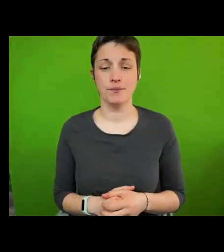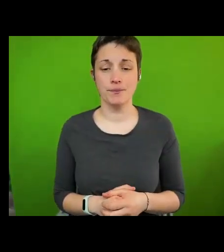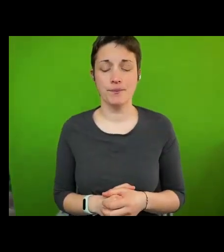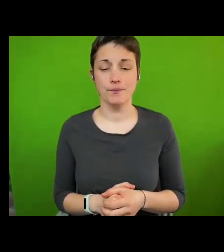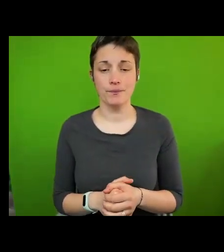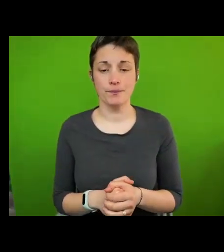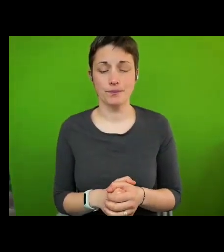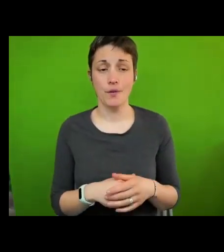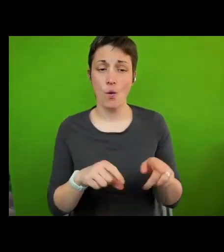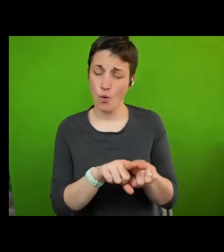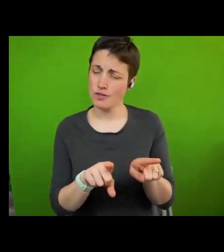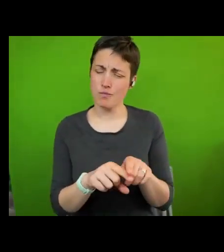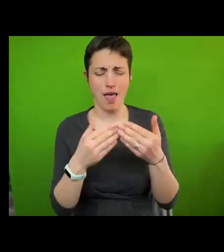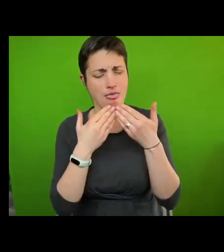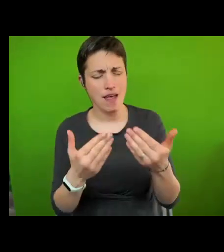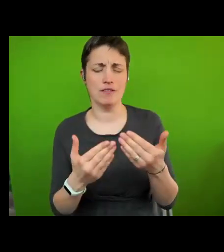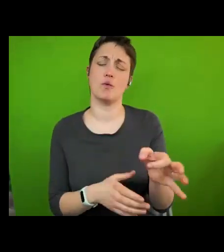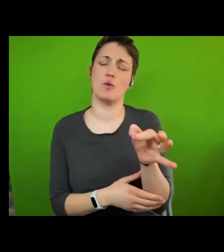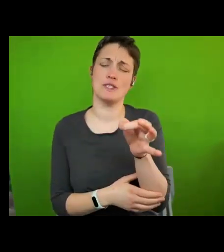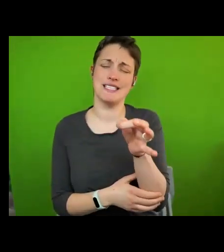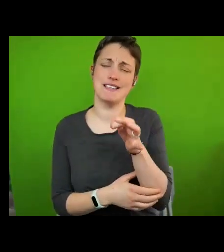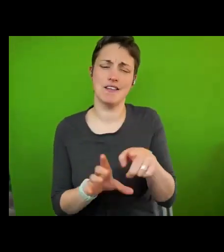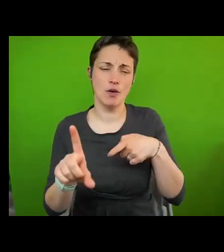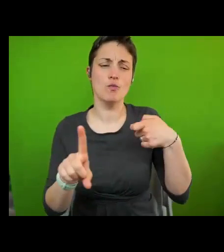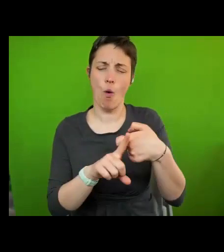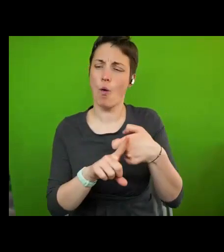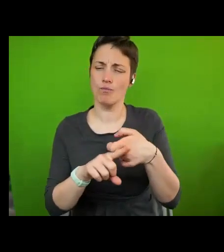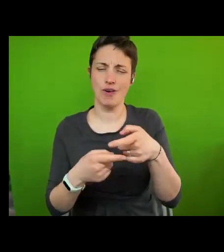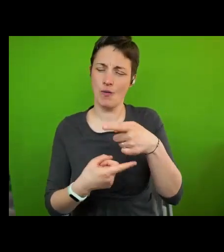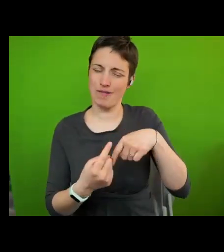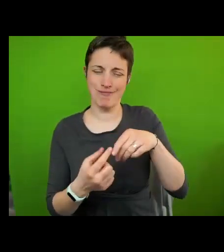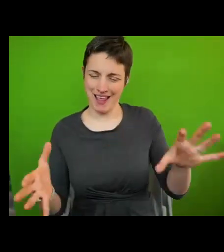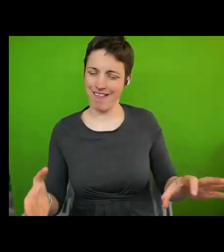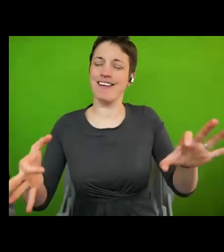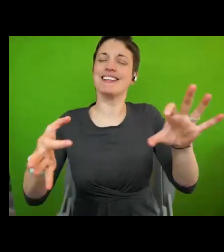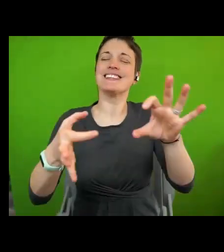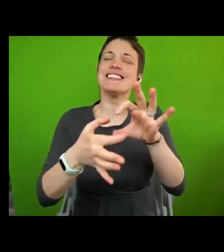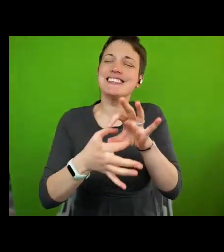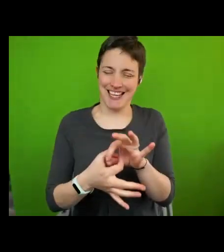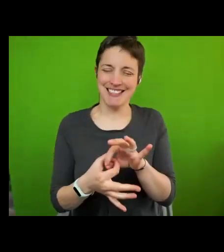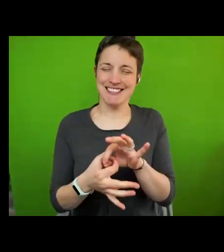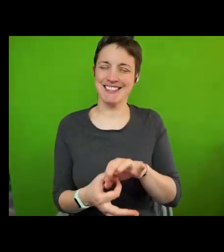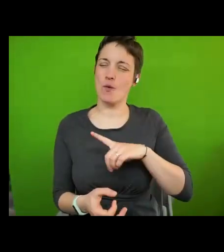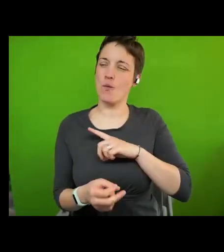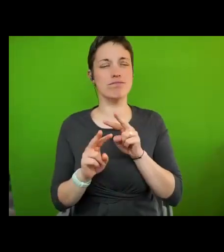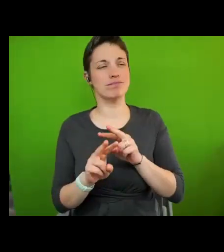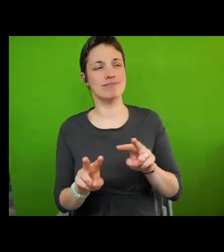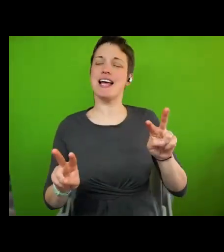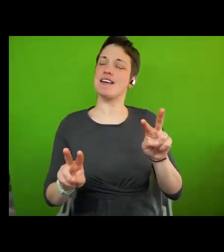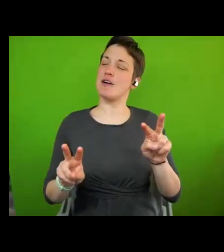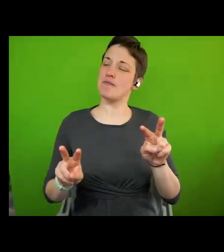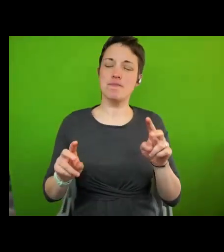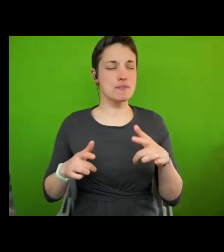We are connected, as Paul has rightly said, as two human rights cities, bearing a very similar outlook and perspective.